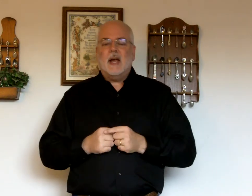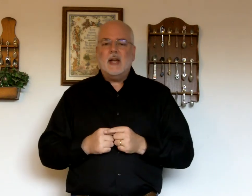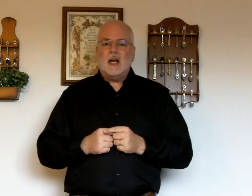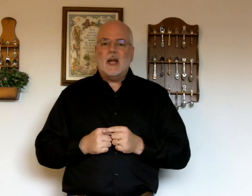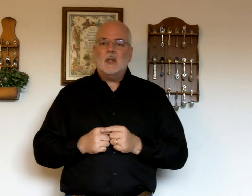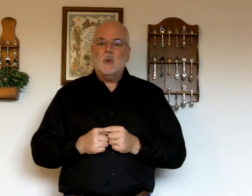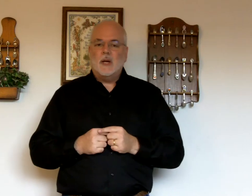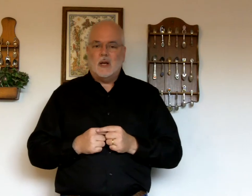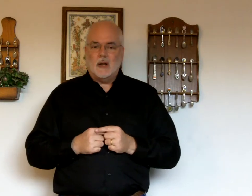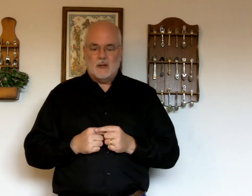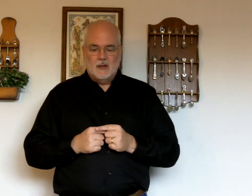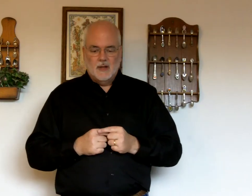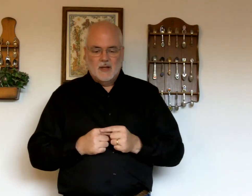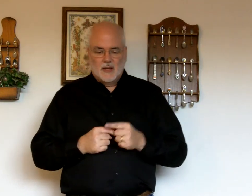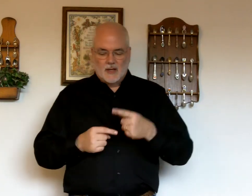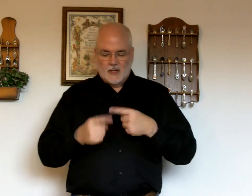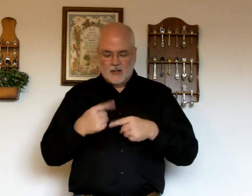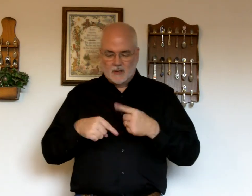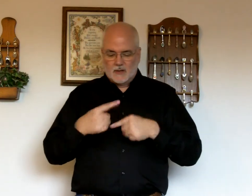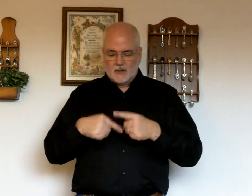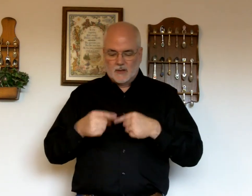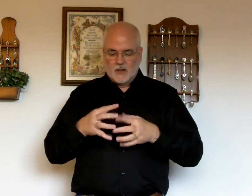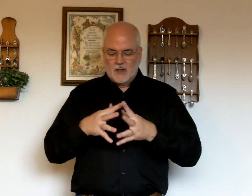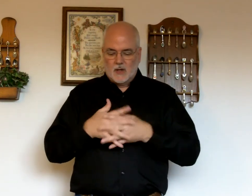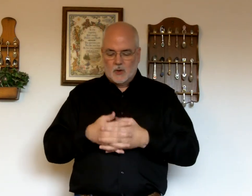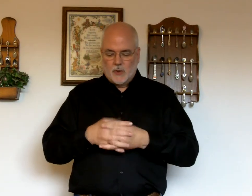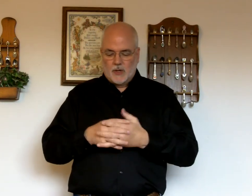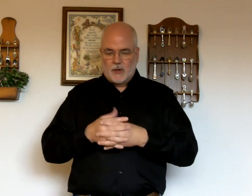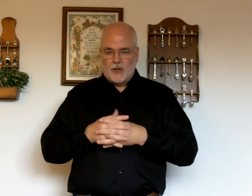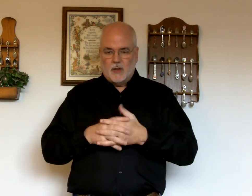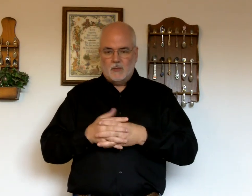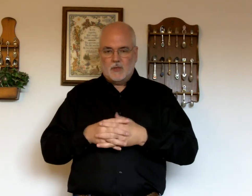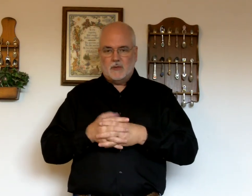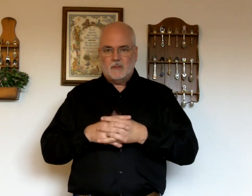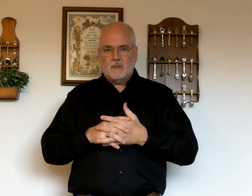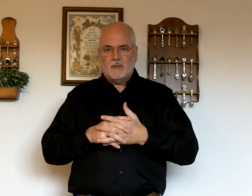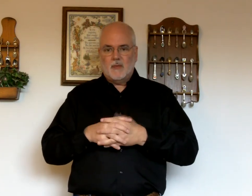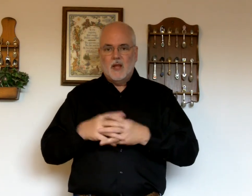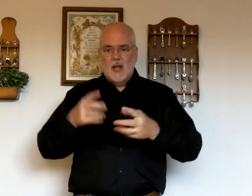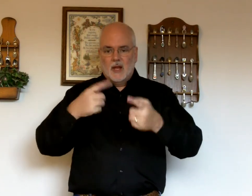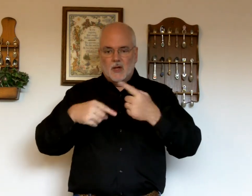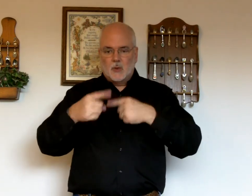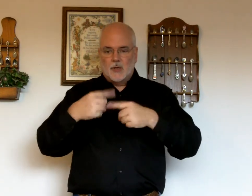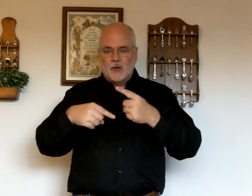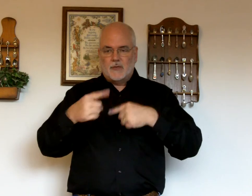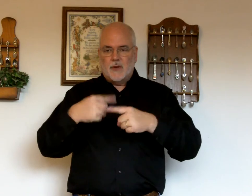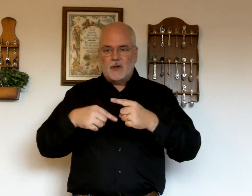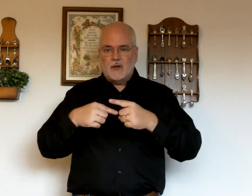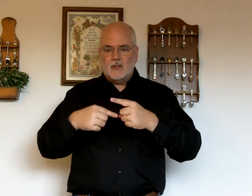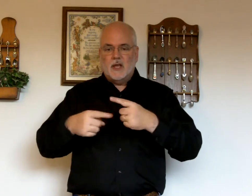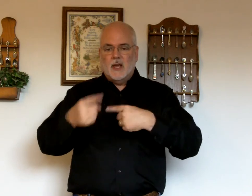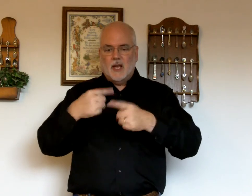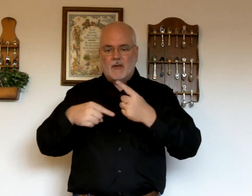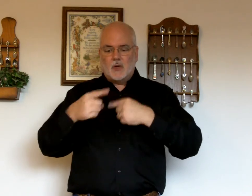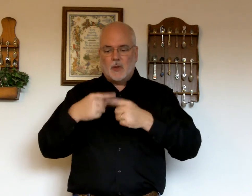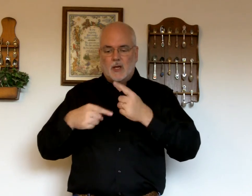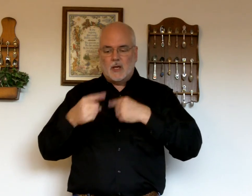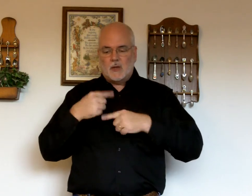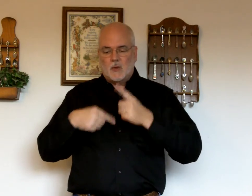kind of like twiddling. You know. You twiddle your thumbs. You twiddle your fingers. If you're twiddling it toward